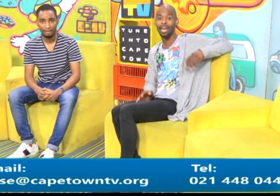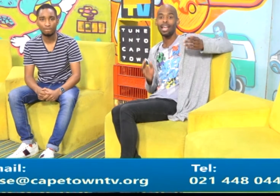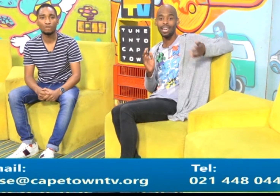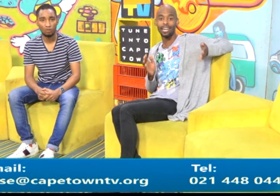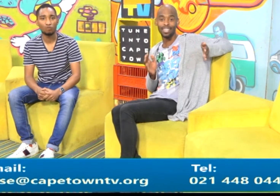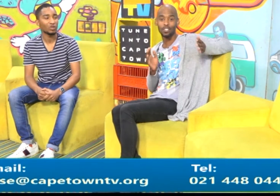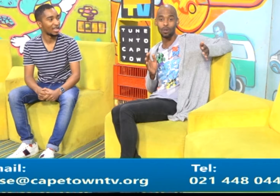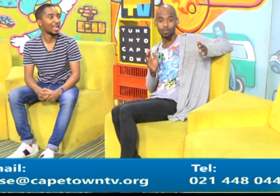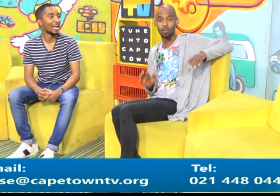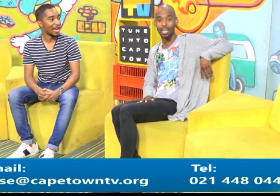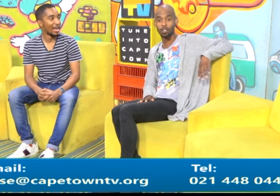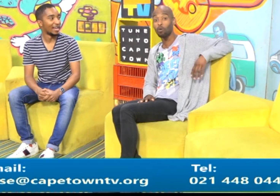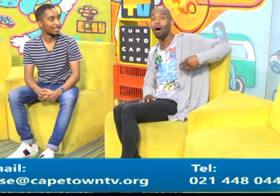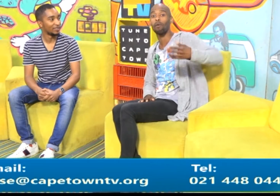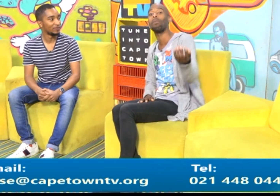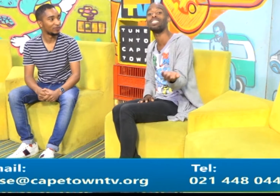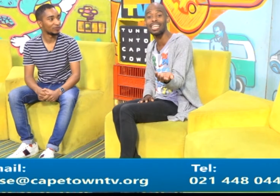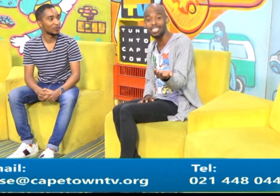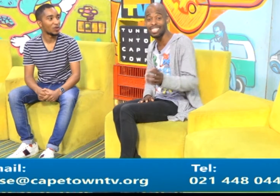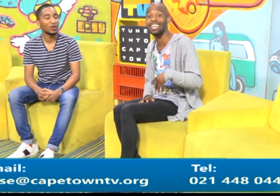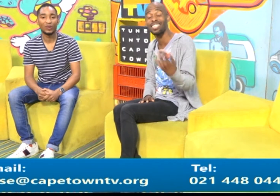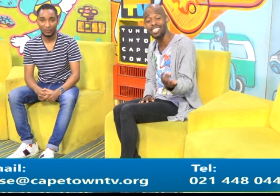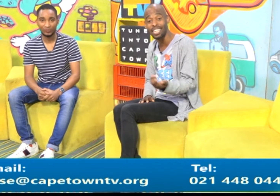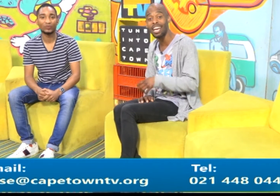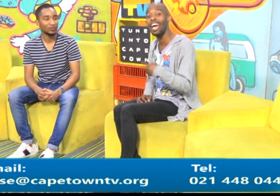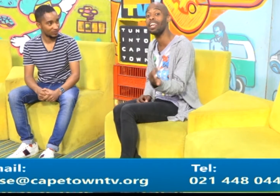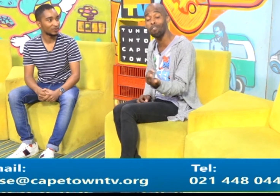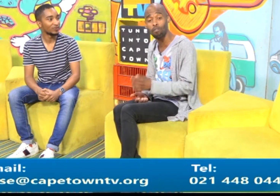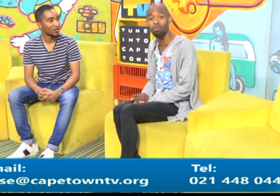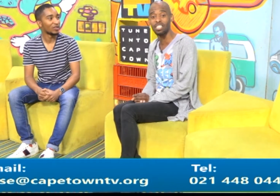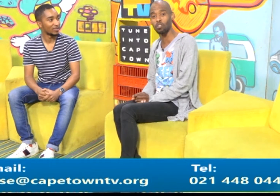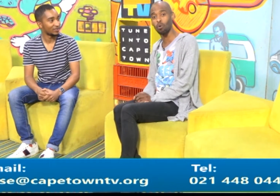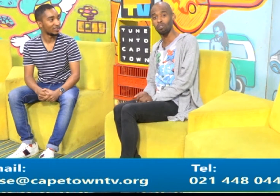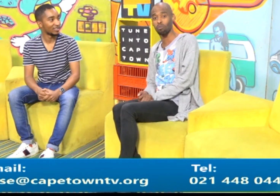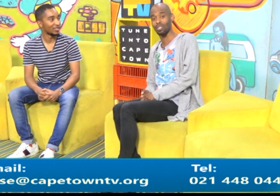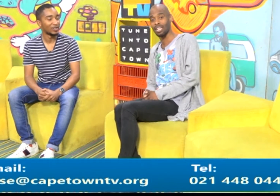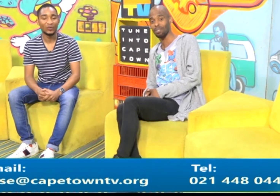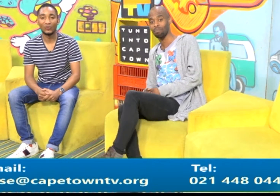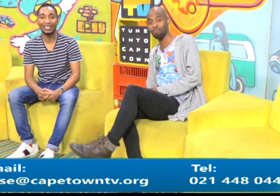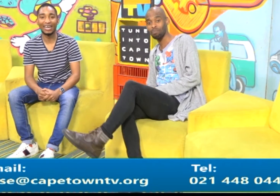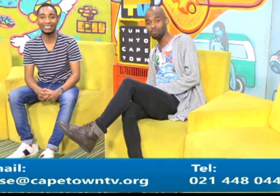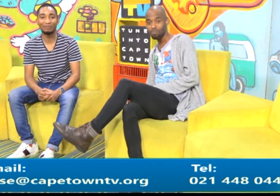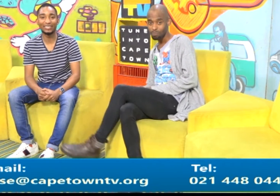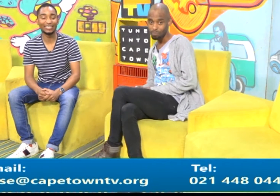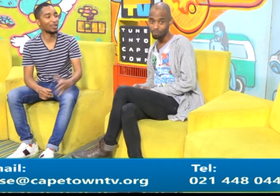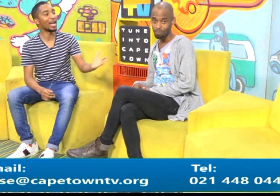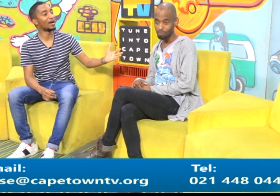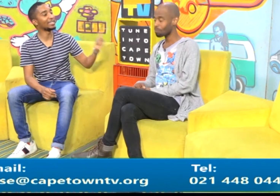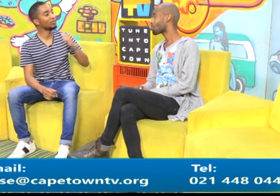Let us know so that you are represented and entertained And informed 100% Now Lama, I don't know